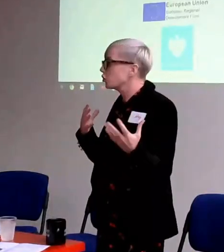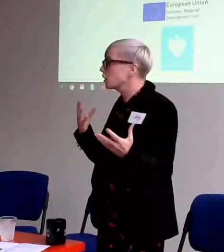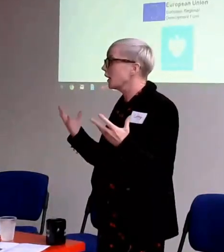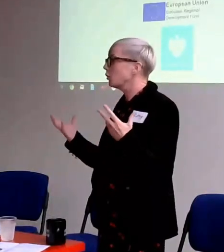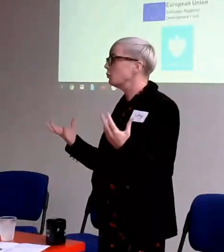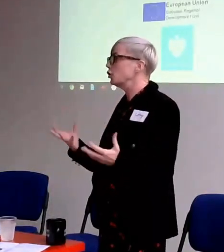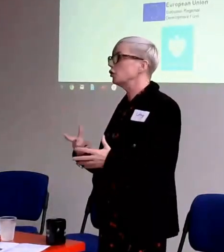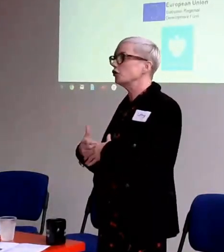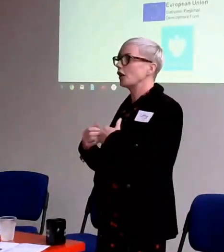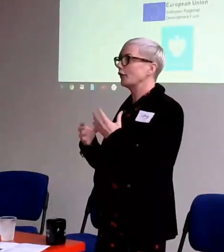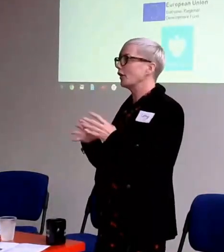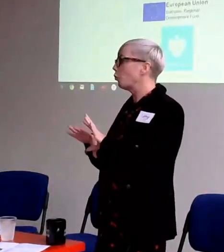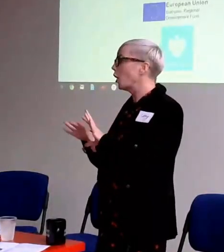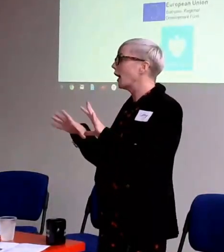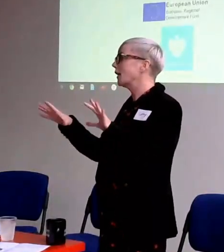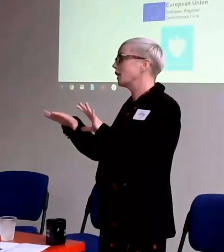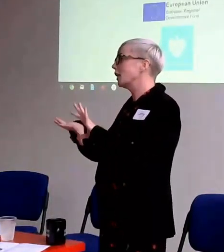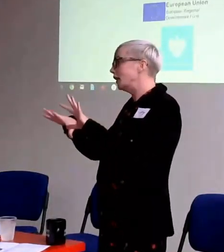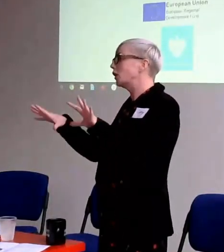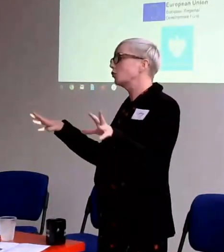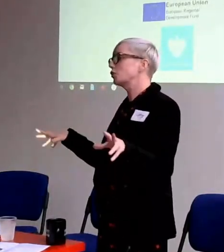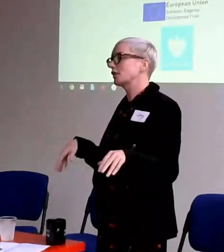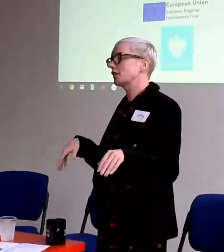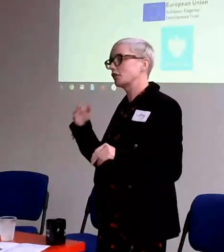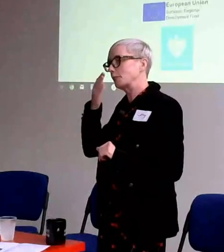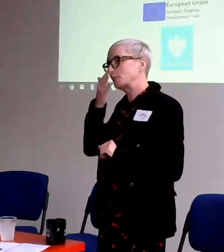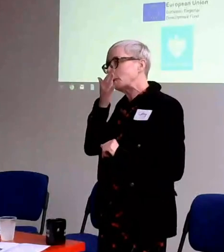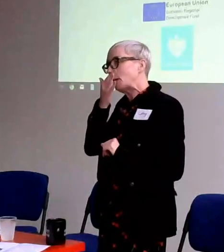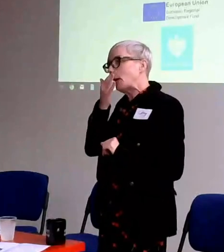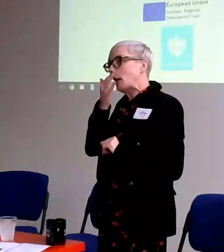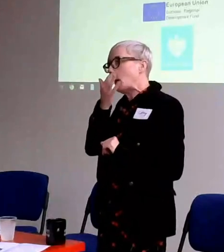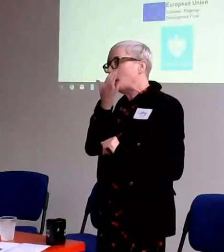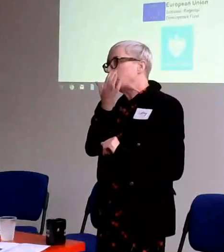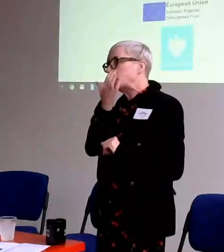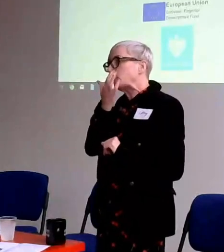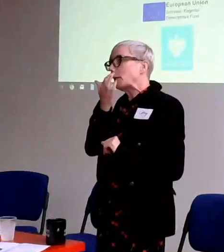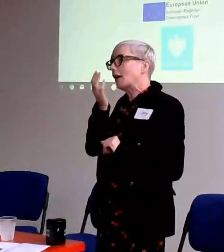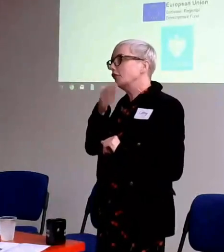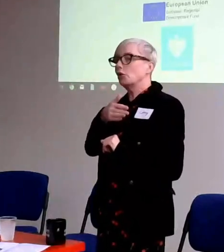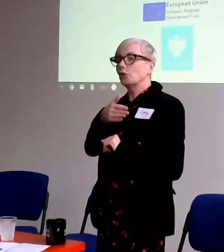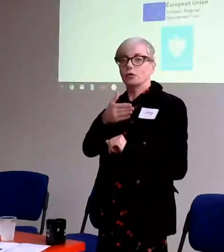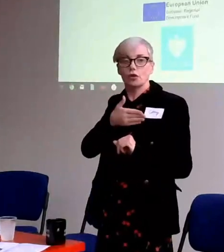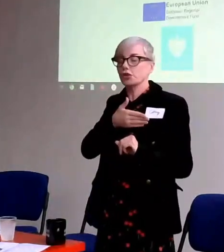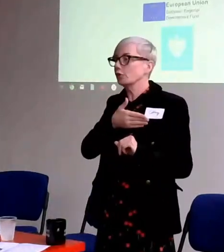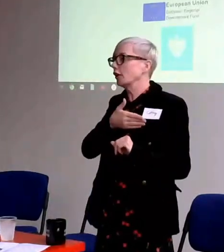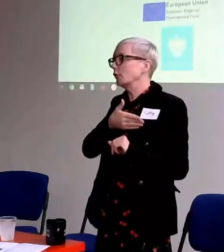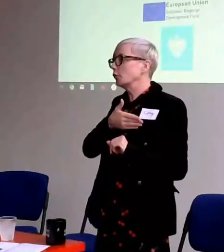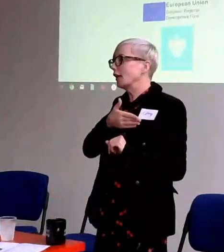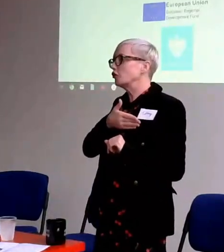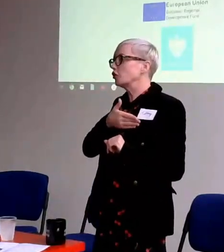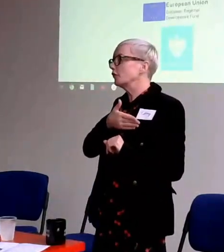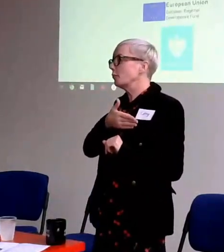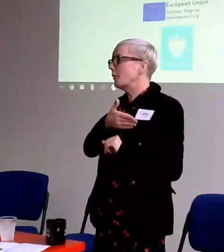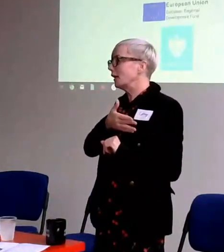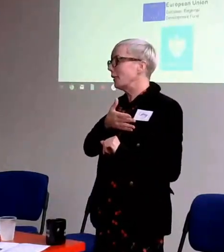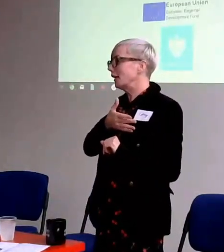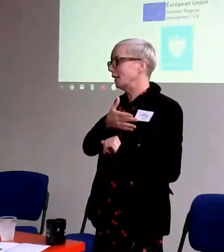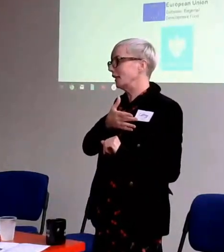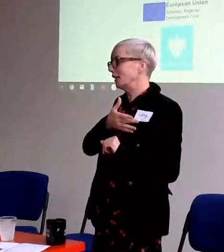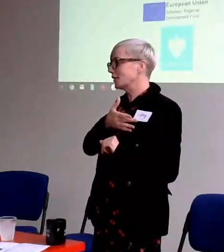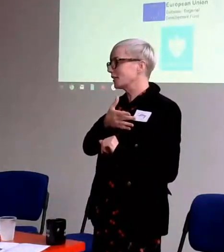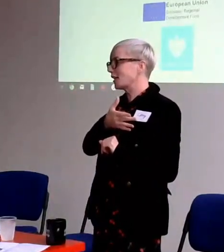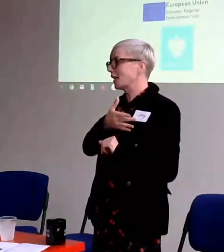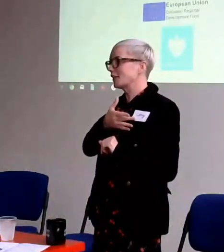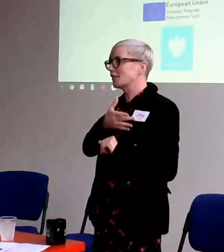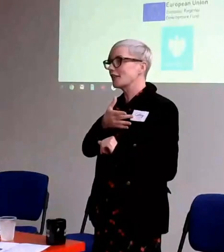cluster development and that wider ecosystem. I've known, also known Adrian for many,